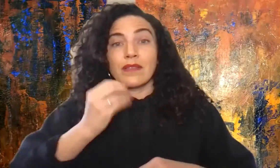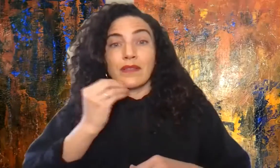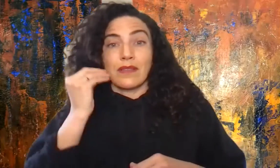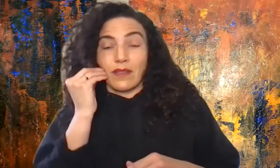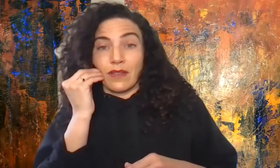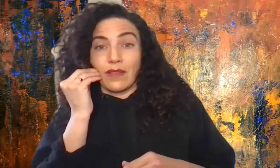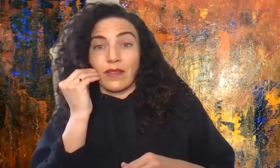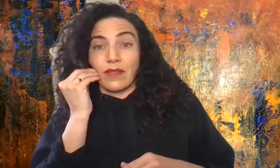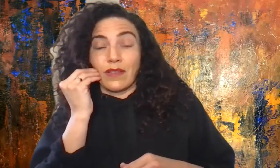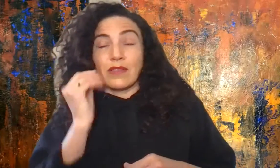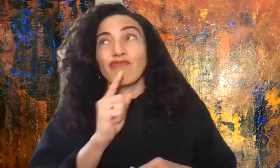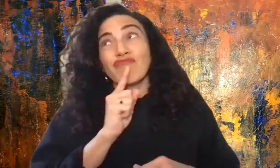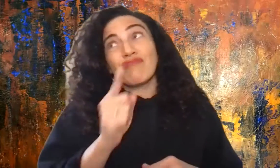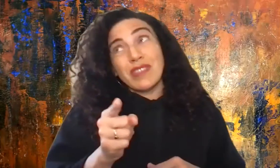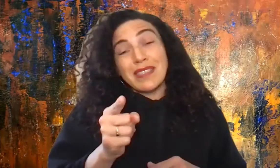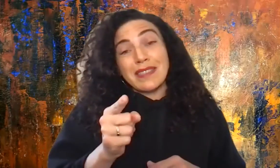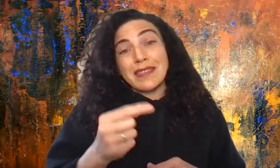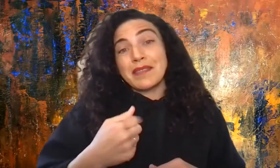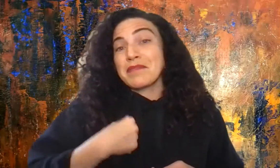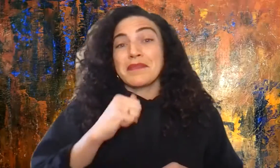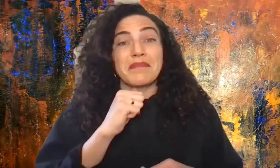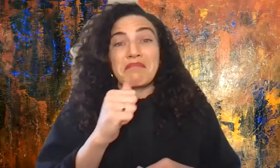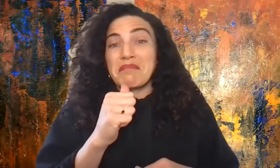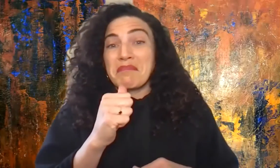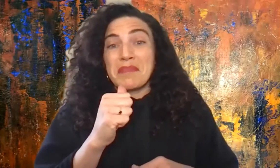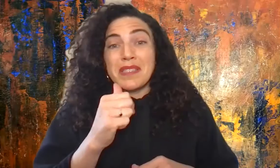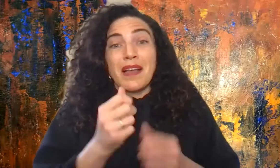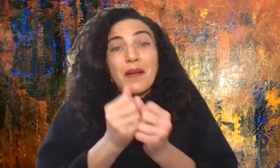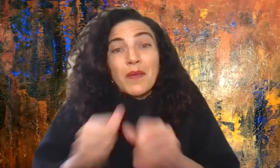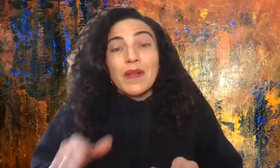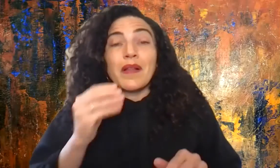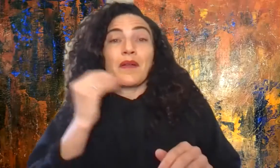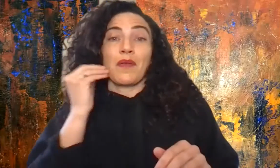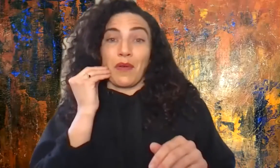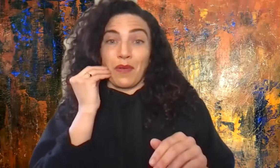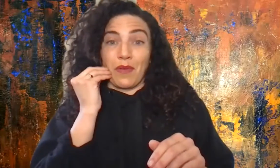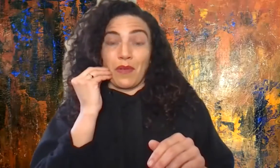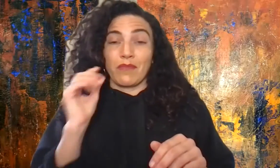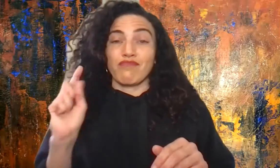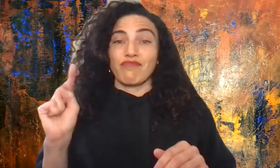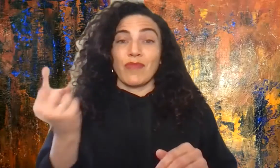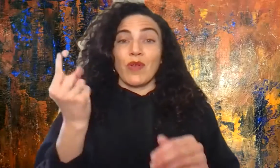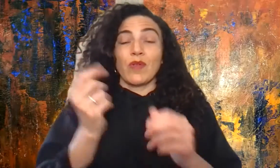So really, I am not homeless, just without a house.